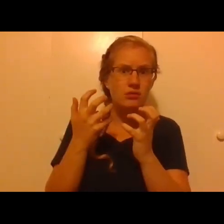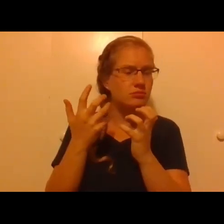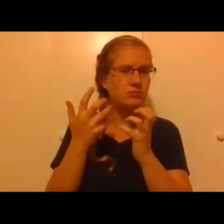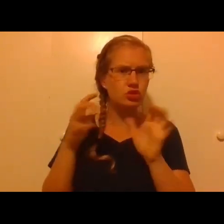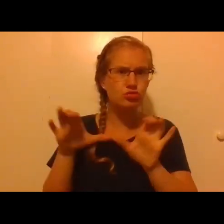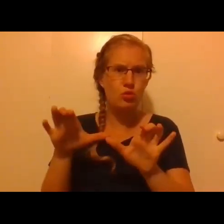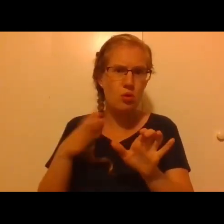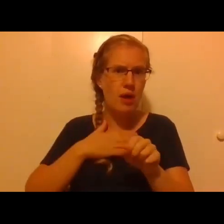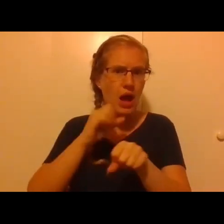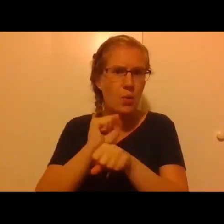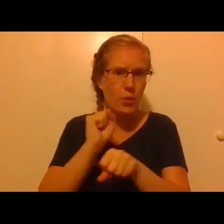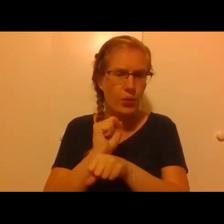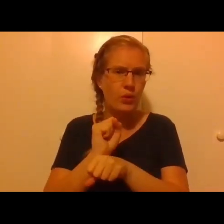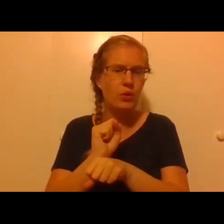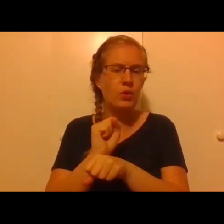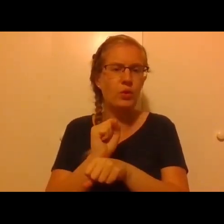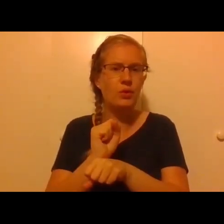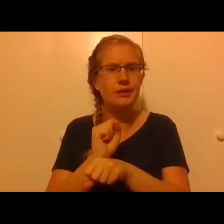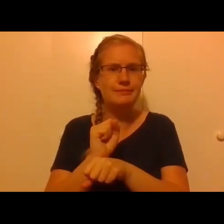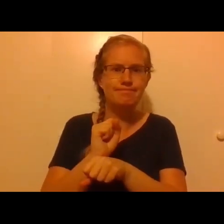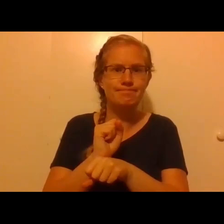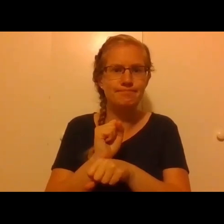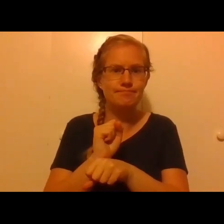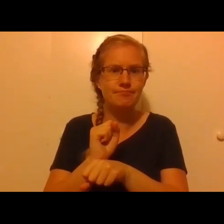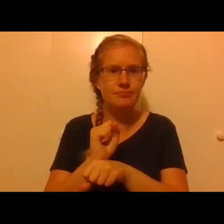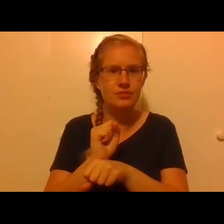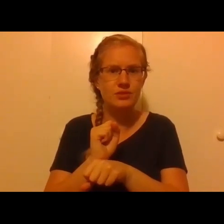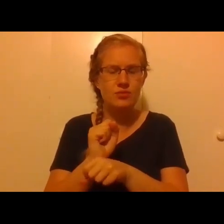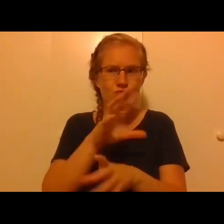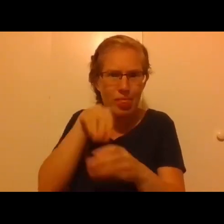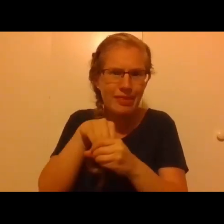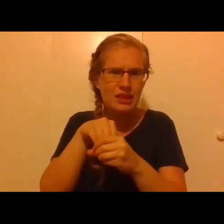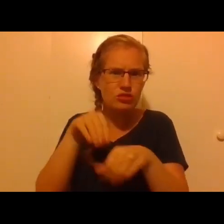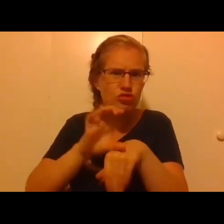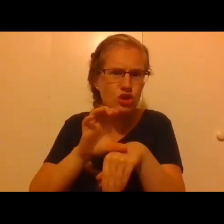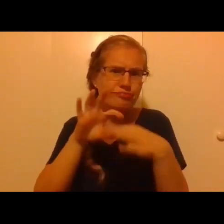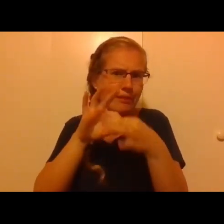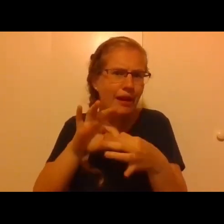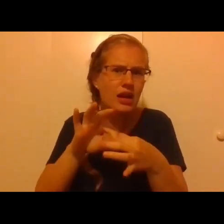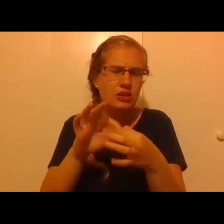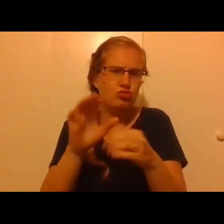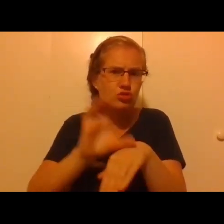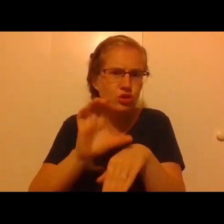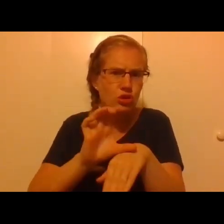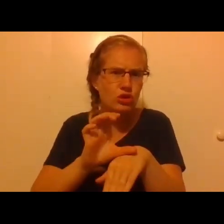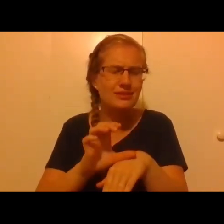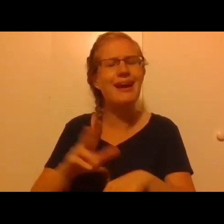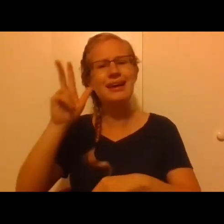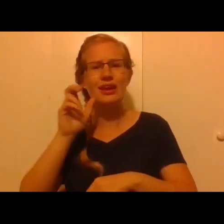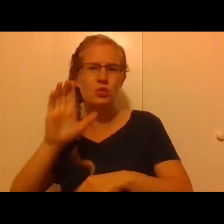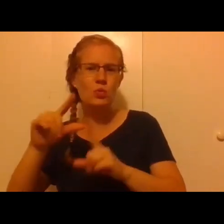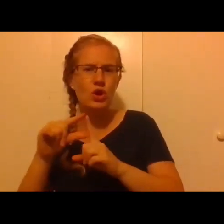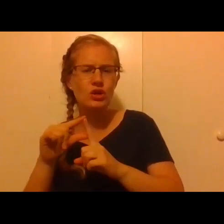my work from the heart of the church and in communion with the church? Well, I hear your words, and I hear what